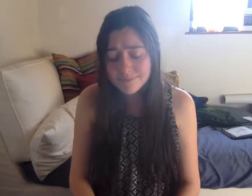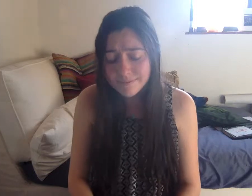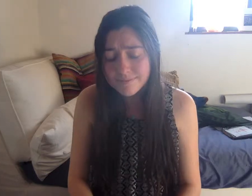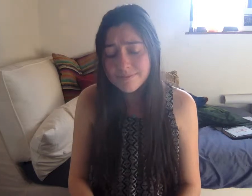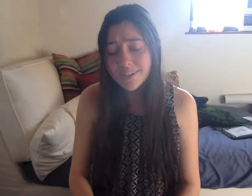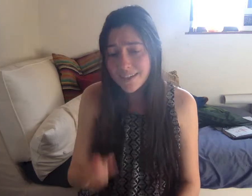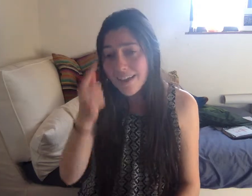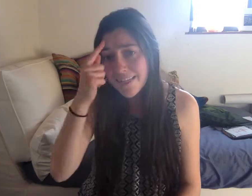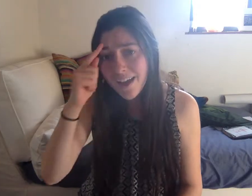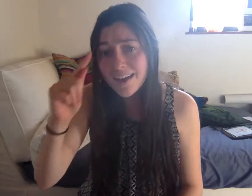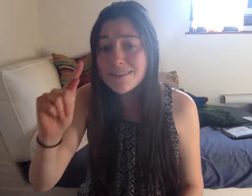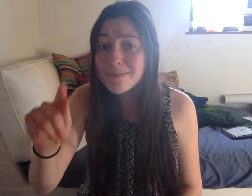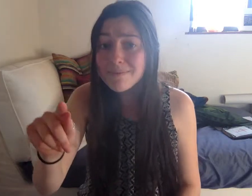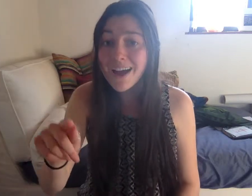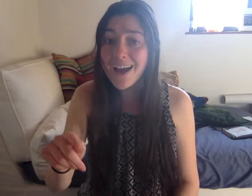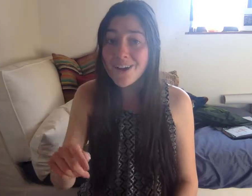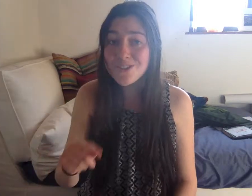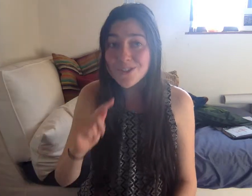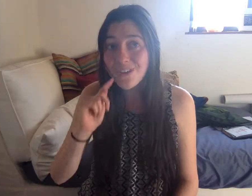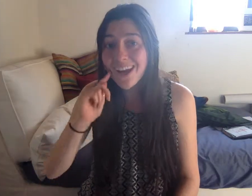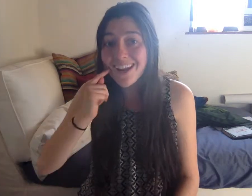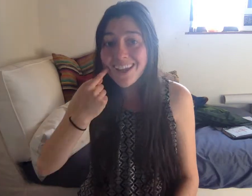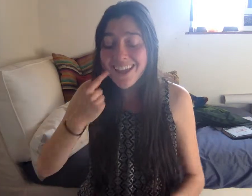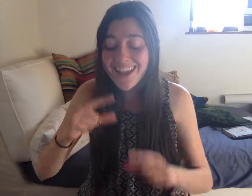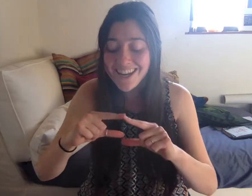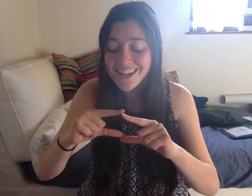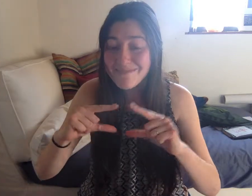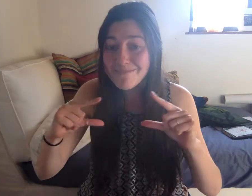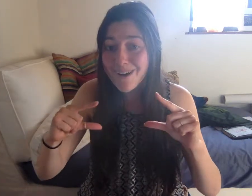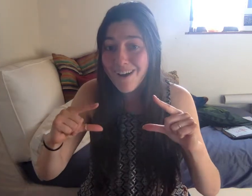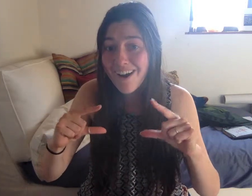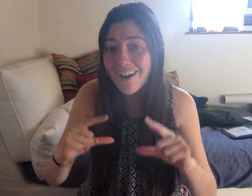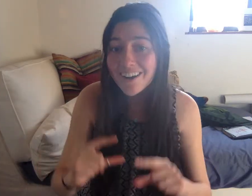I thought about you in a candy bar.